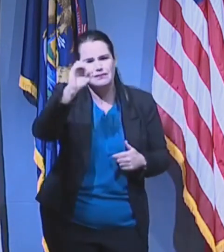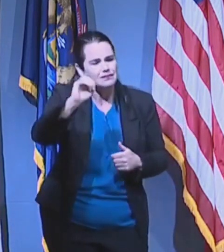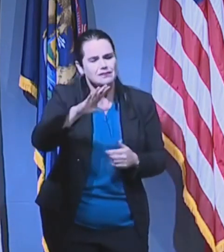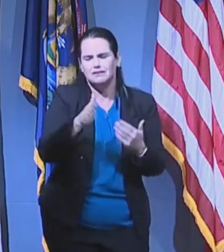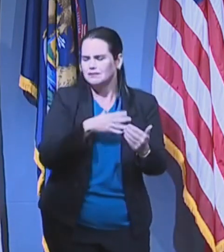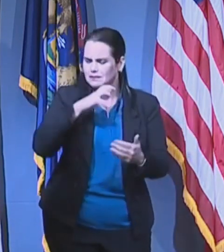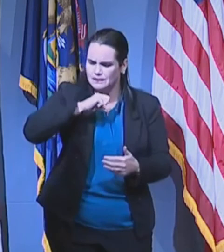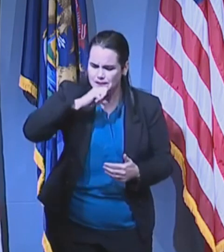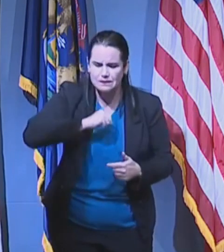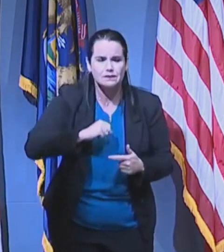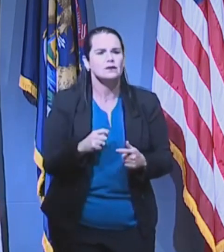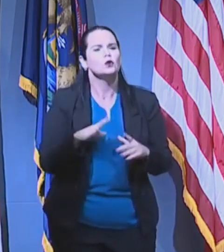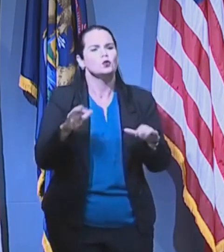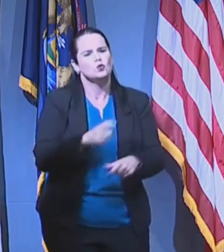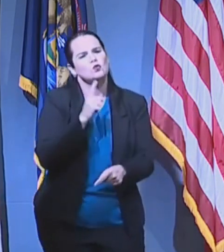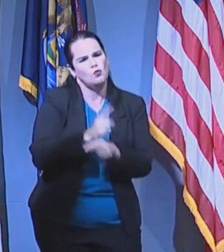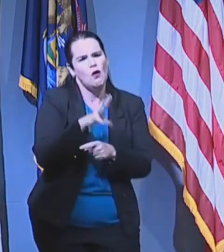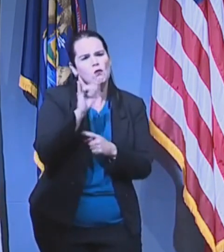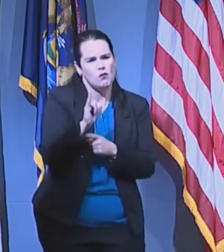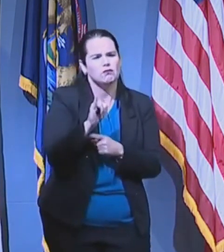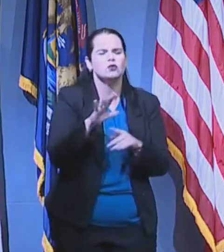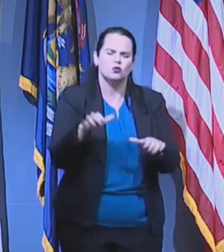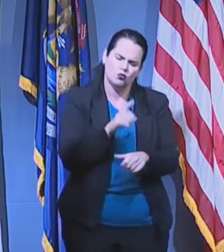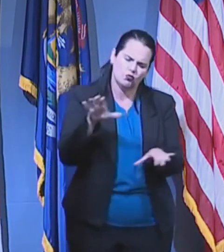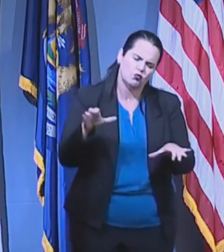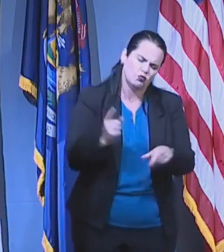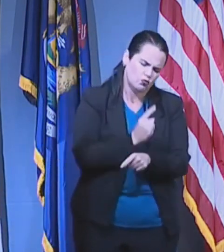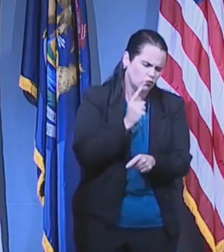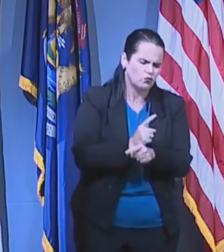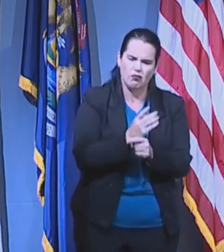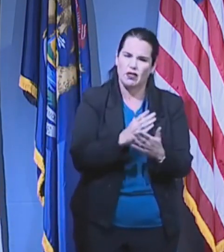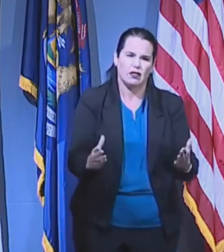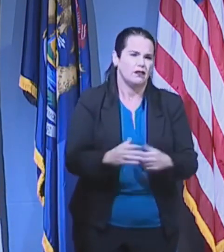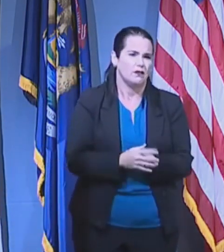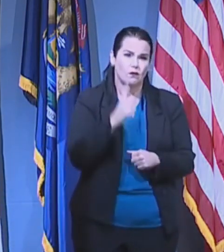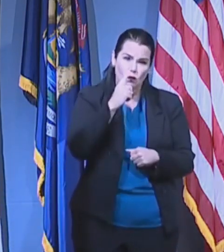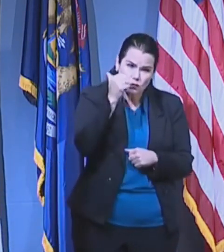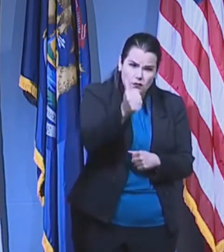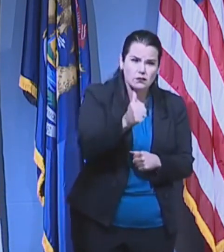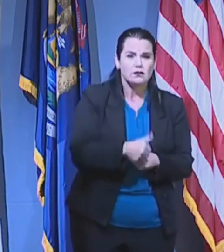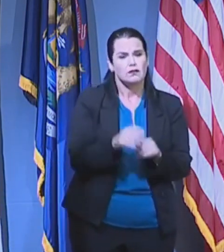right thing, not just for yourself, but for the people in your household, your family, and your community. So